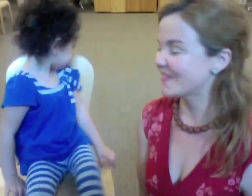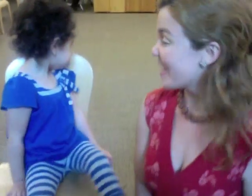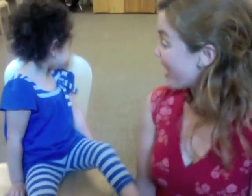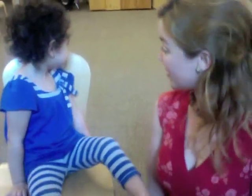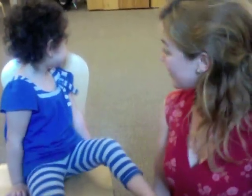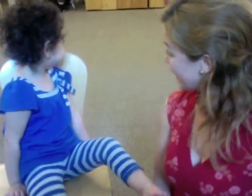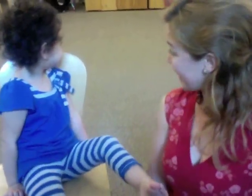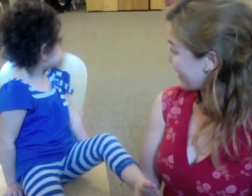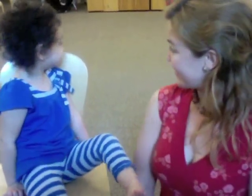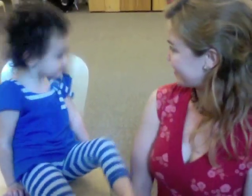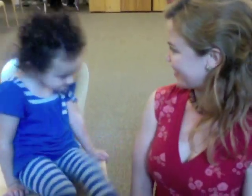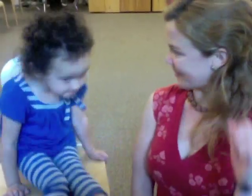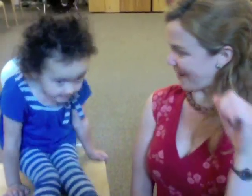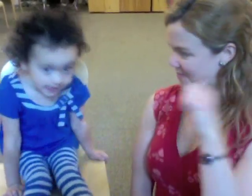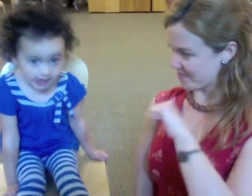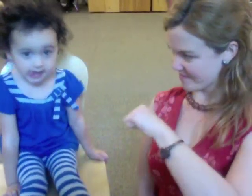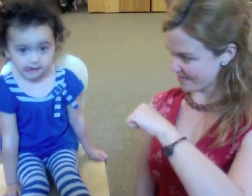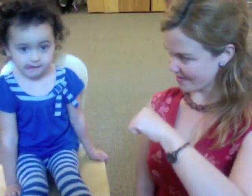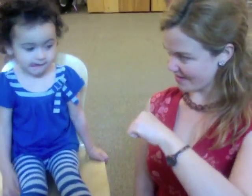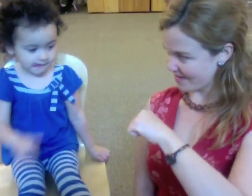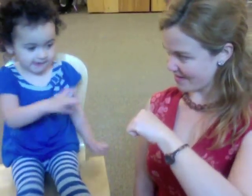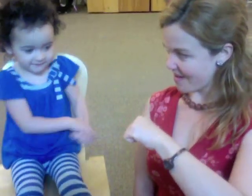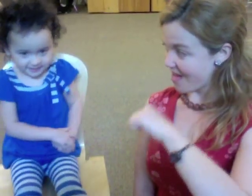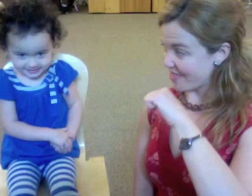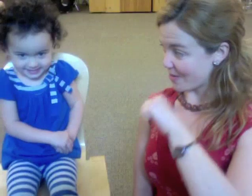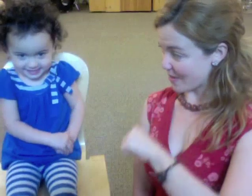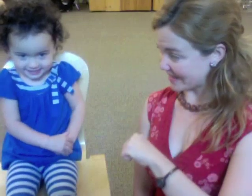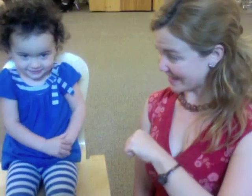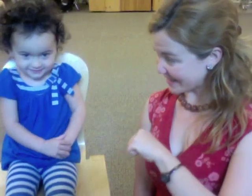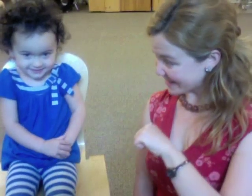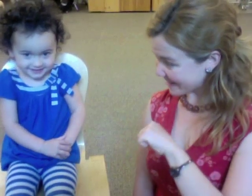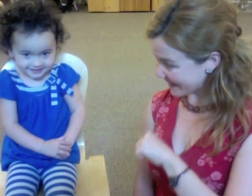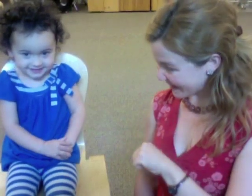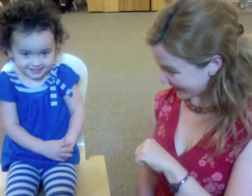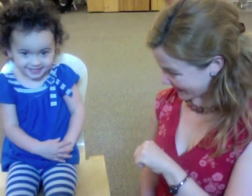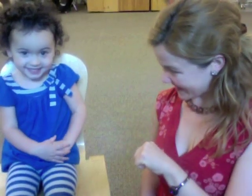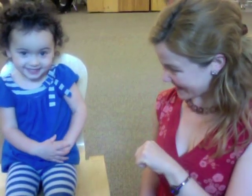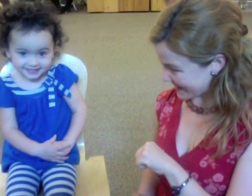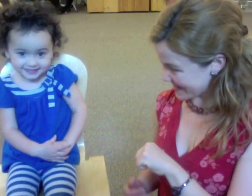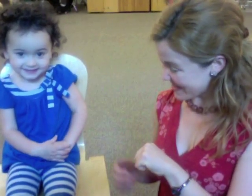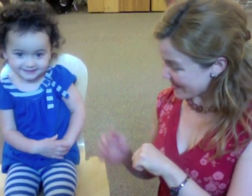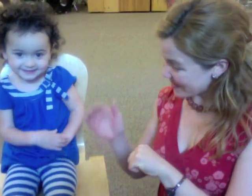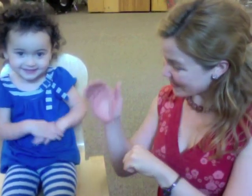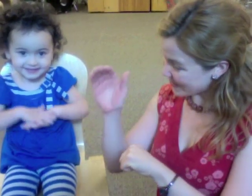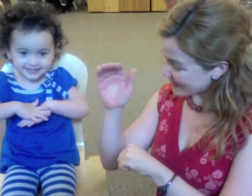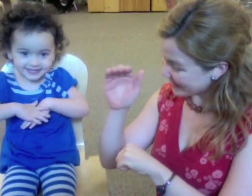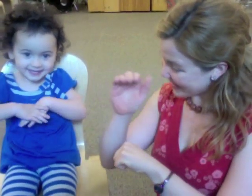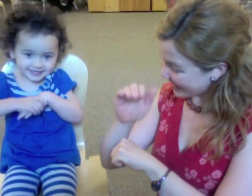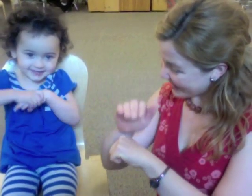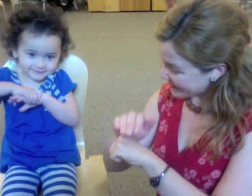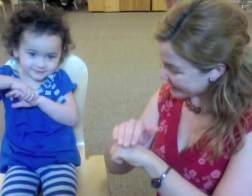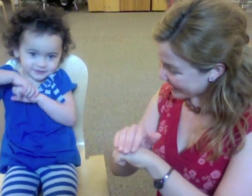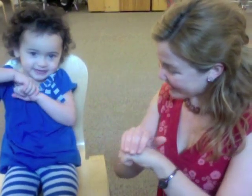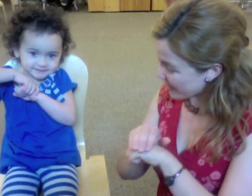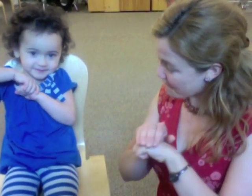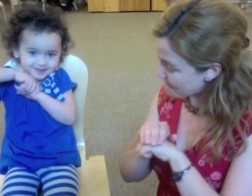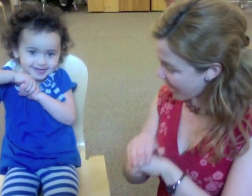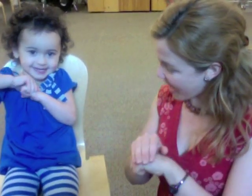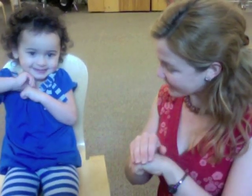You ready, Caden? Here we go. There was a little turtle who lived in a box.